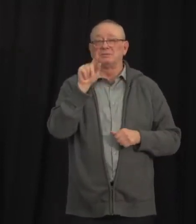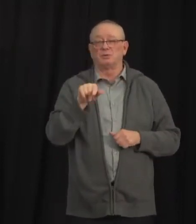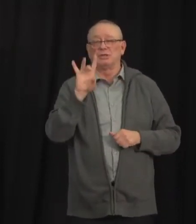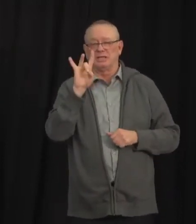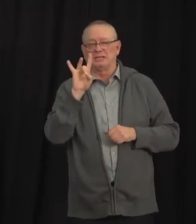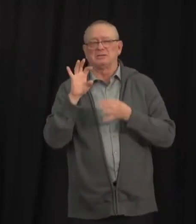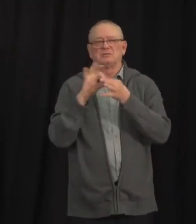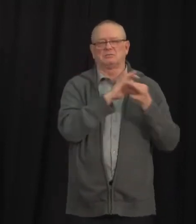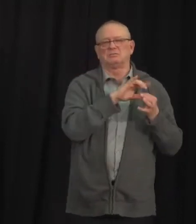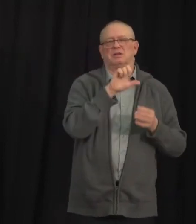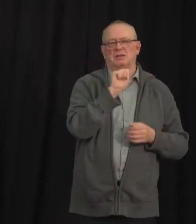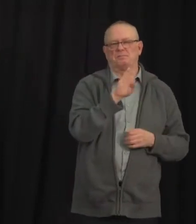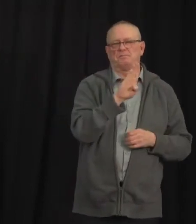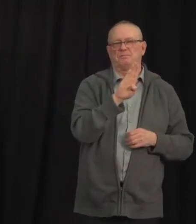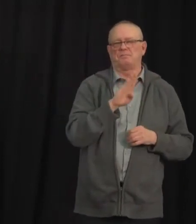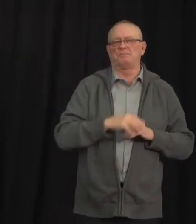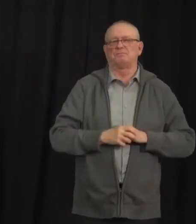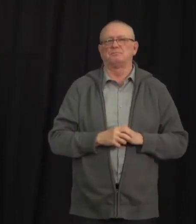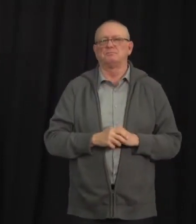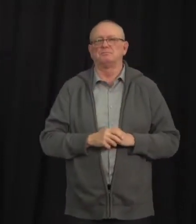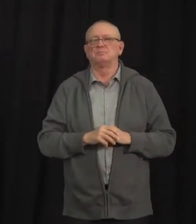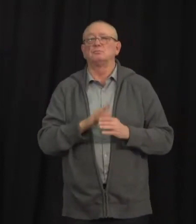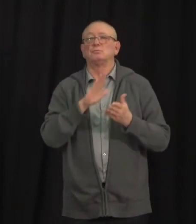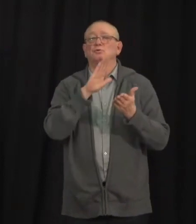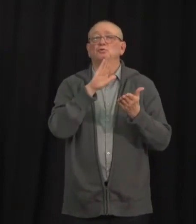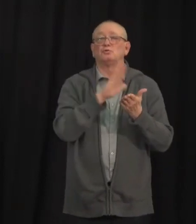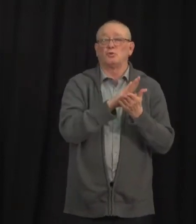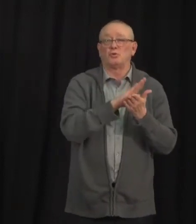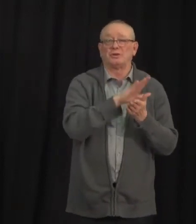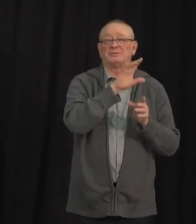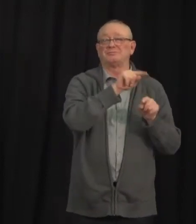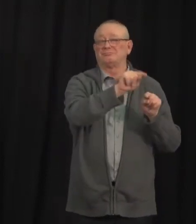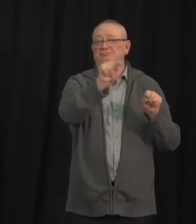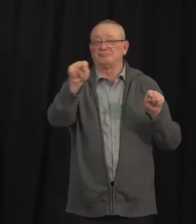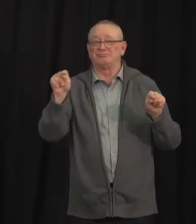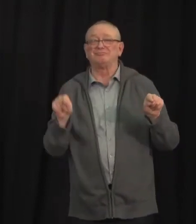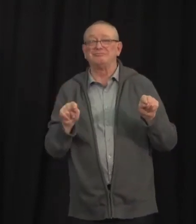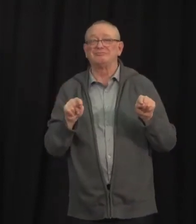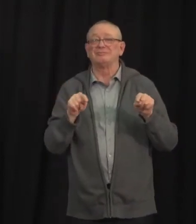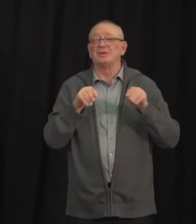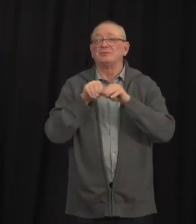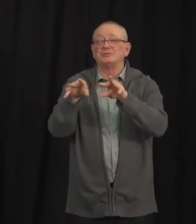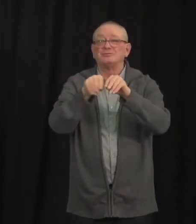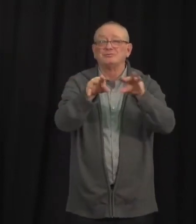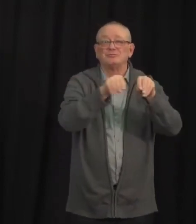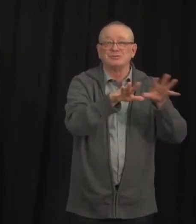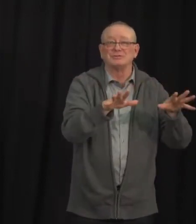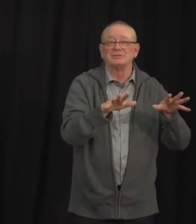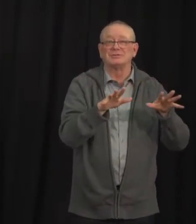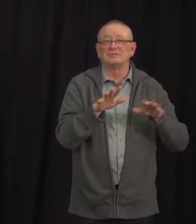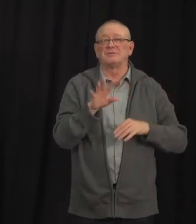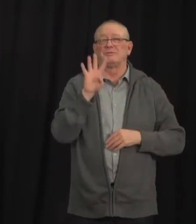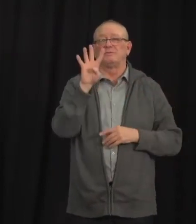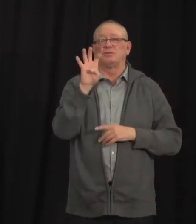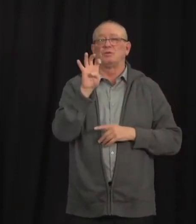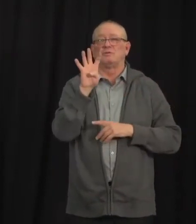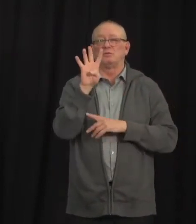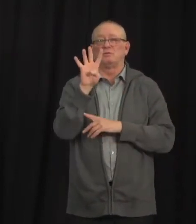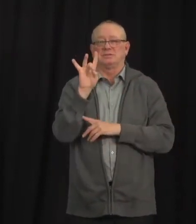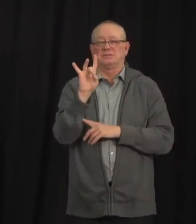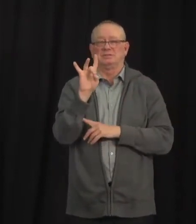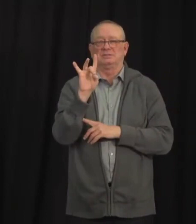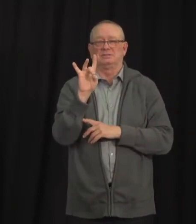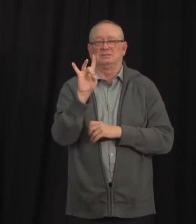% of all schools in the province. Currently, these schools have a combined total of 1,992 cases.